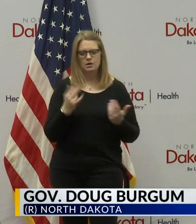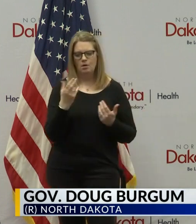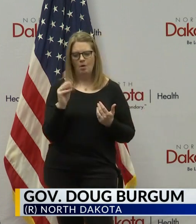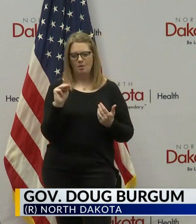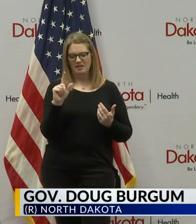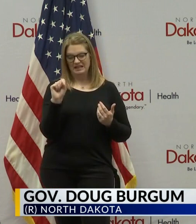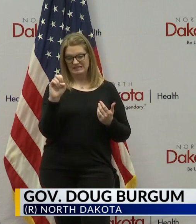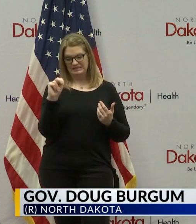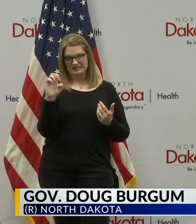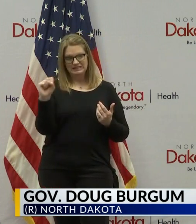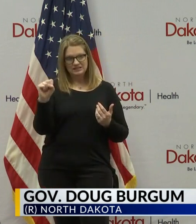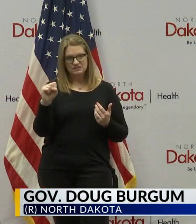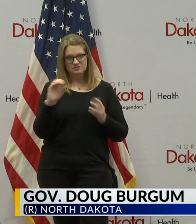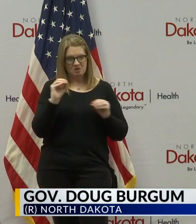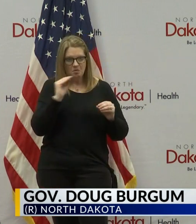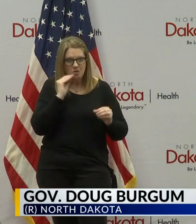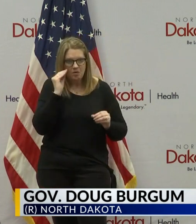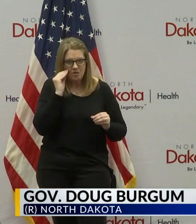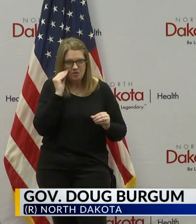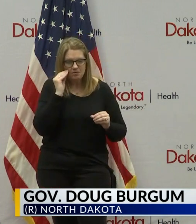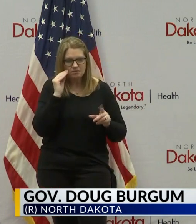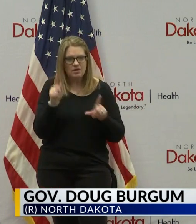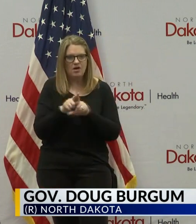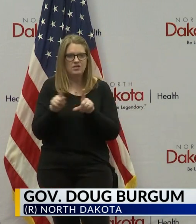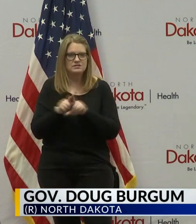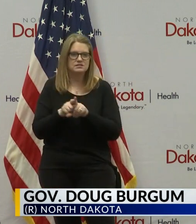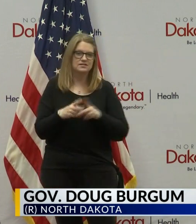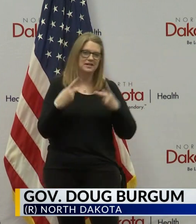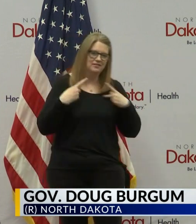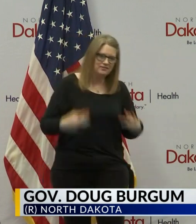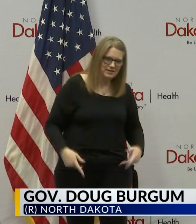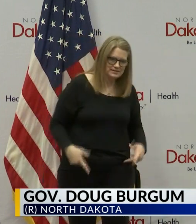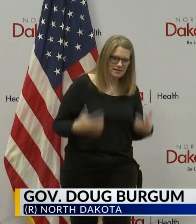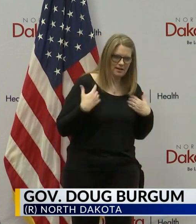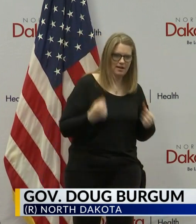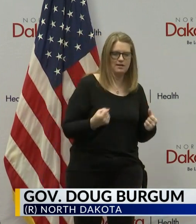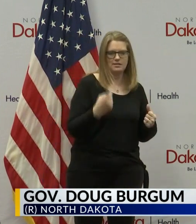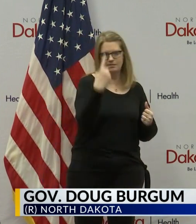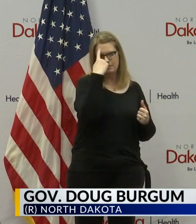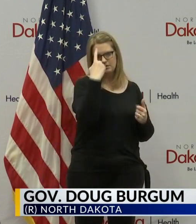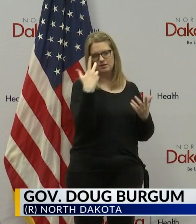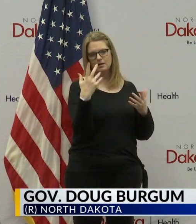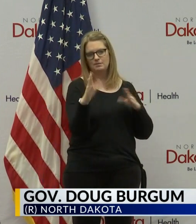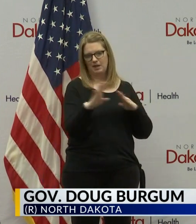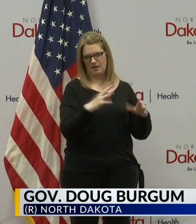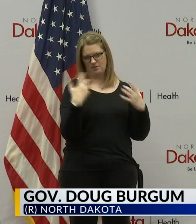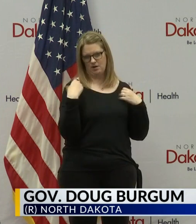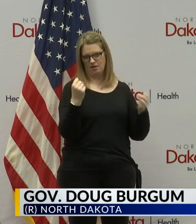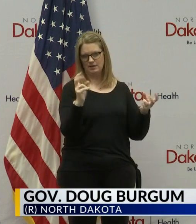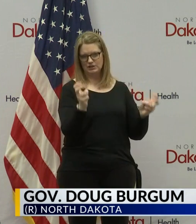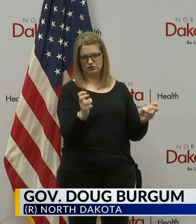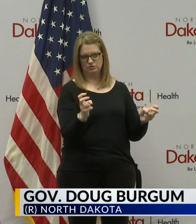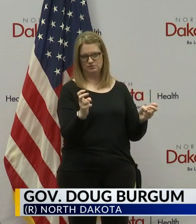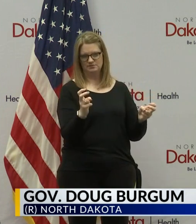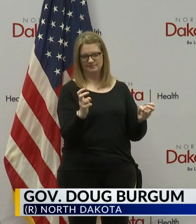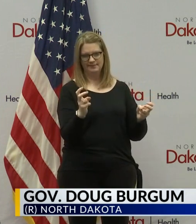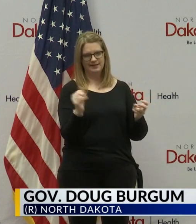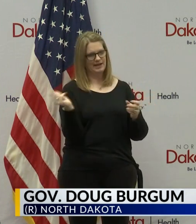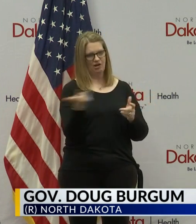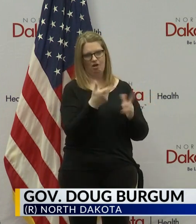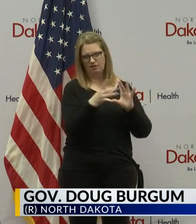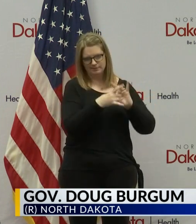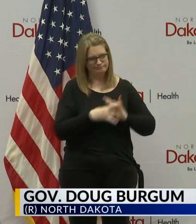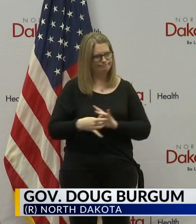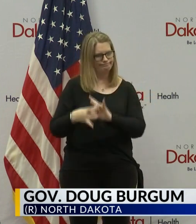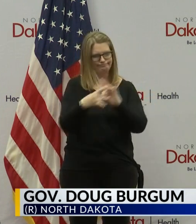There's also the co-occurrence of physical health issues and mental or behavioral health issues. And so this population,